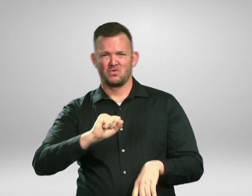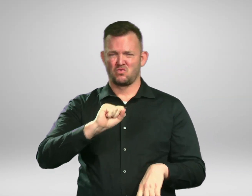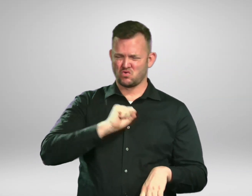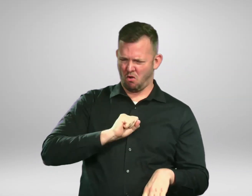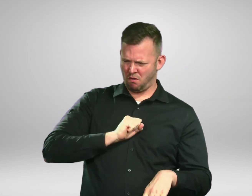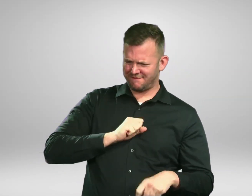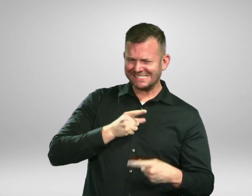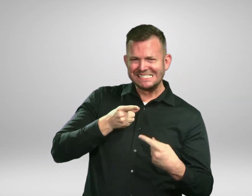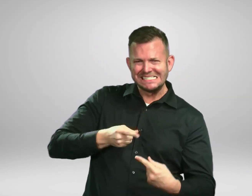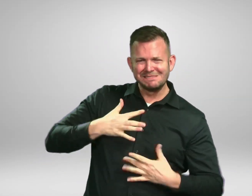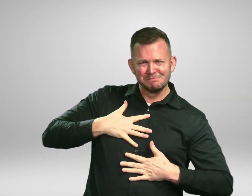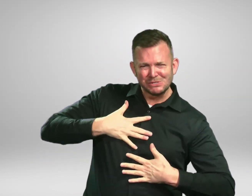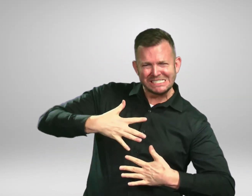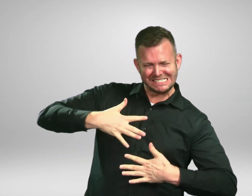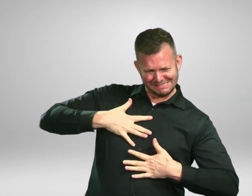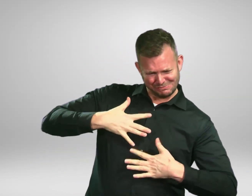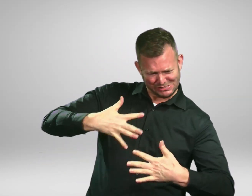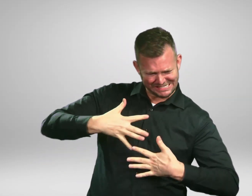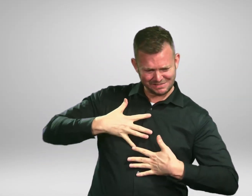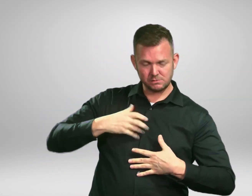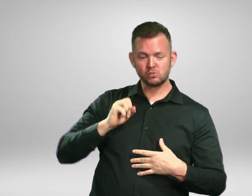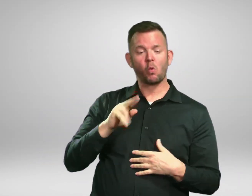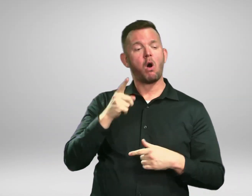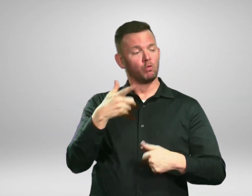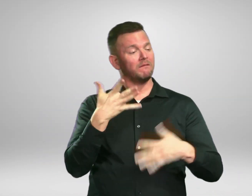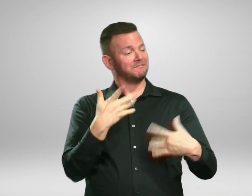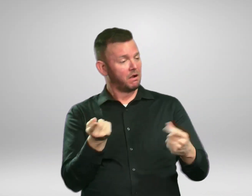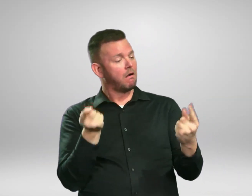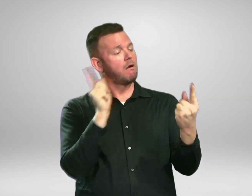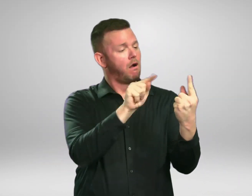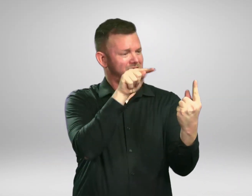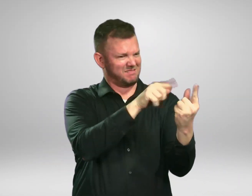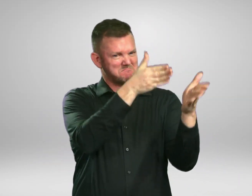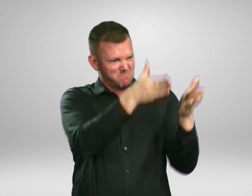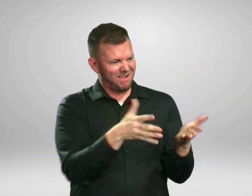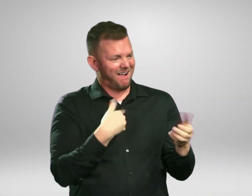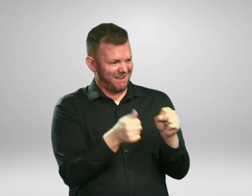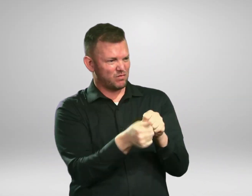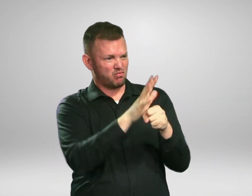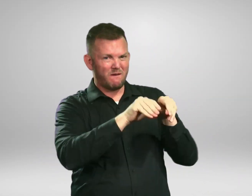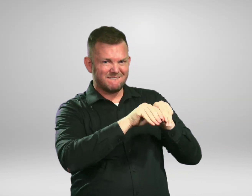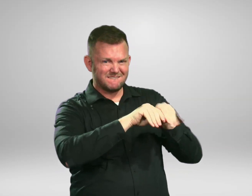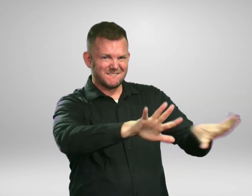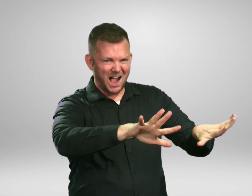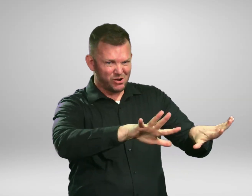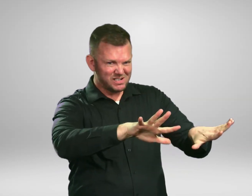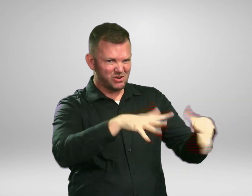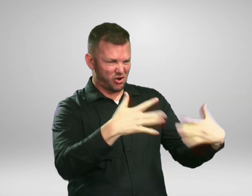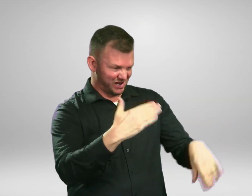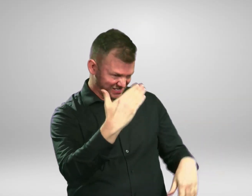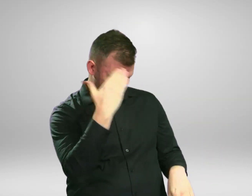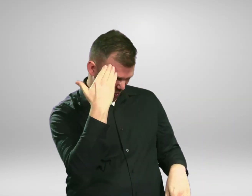breathing and have been in close contact with a person known to have COVID-19